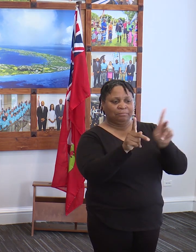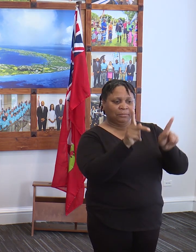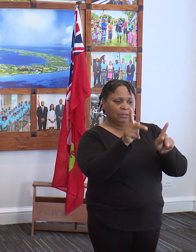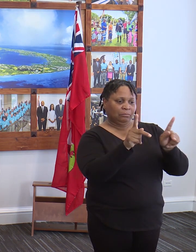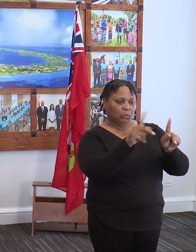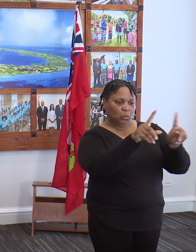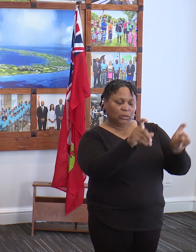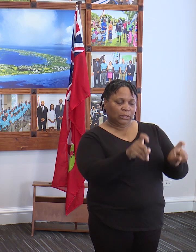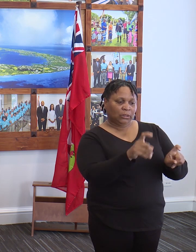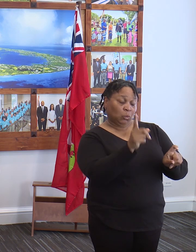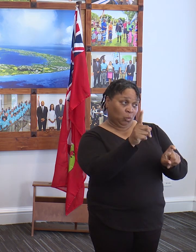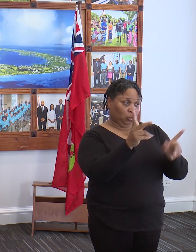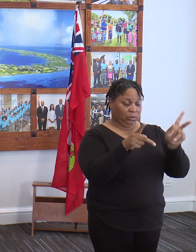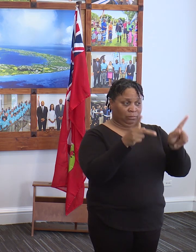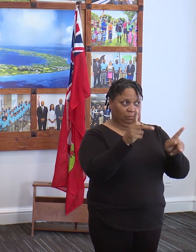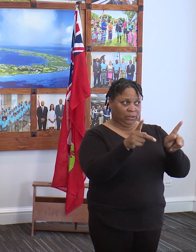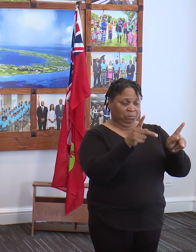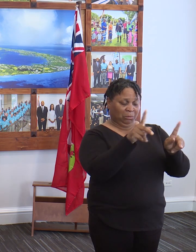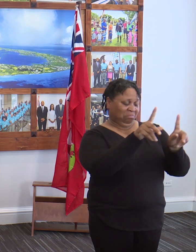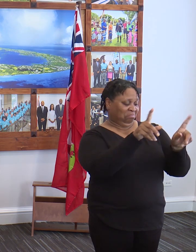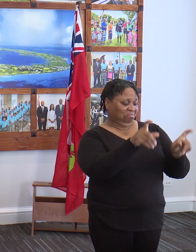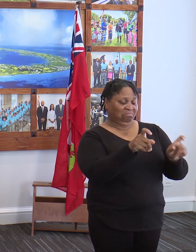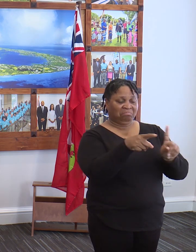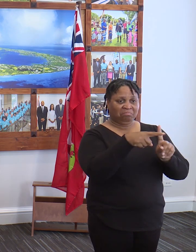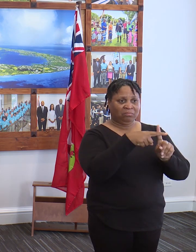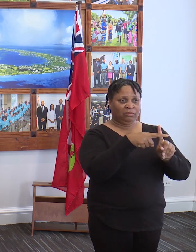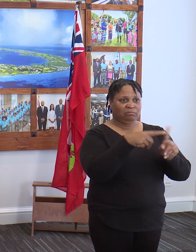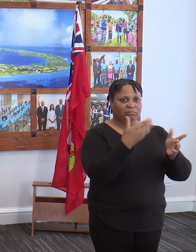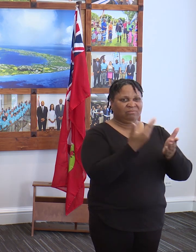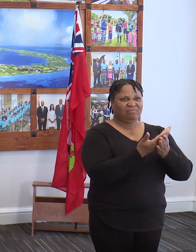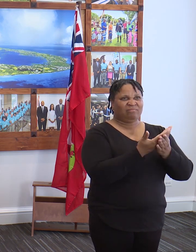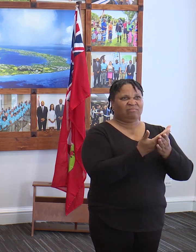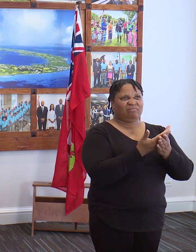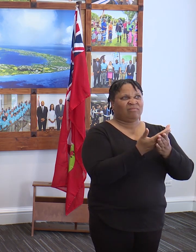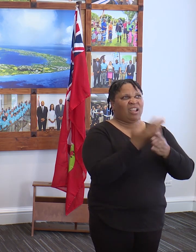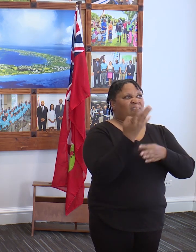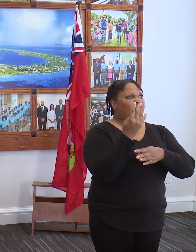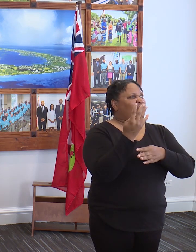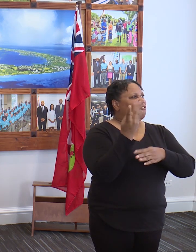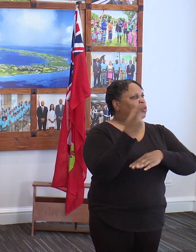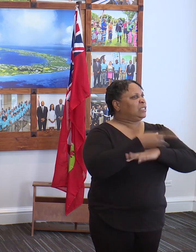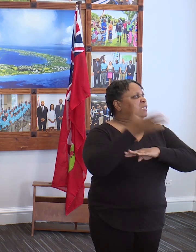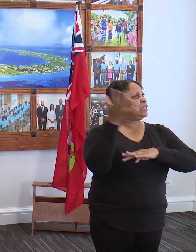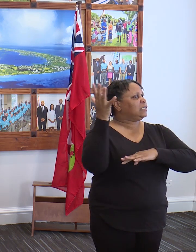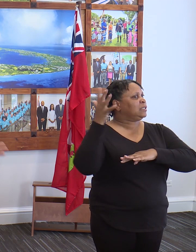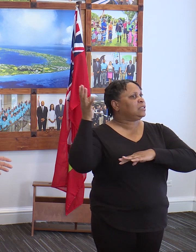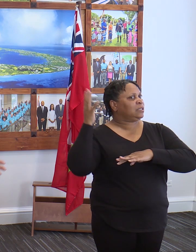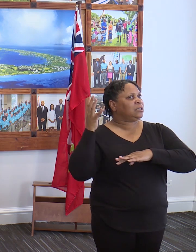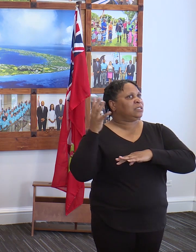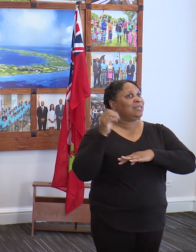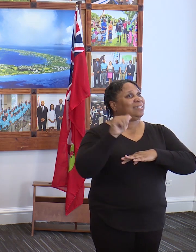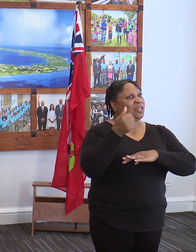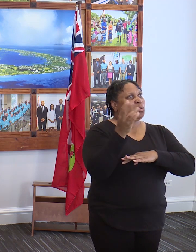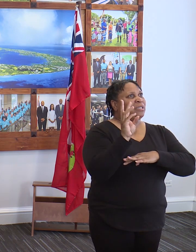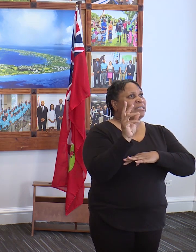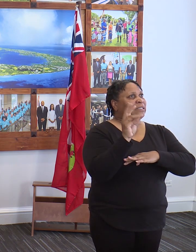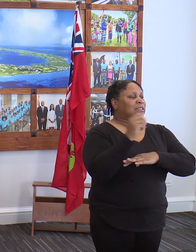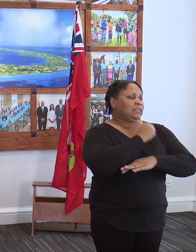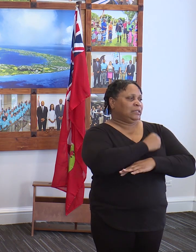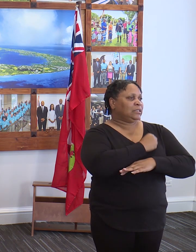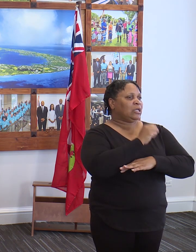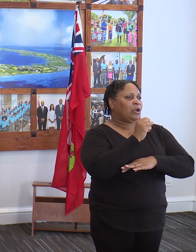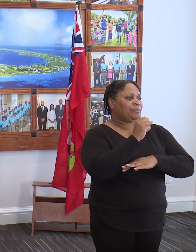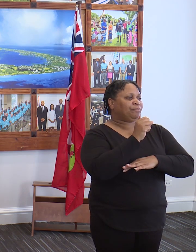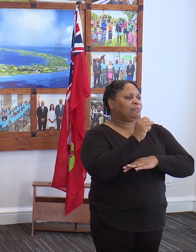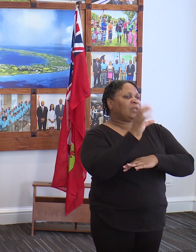one of the persons that tested positive arrived over 14 days ago, and the other one was 16 days ago, and the other one was 14